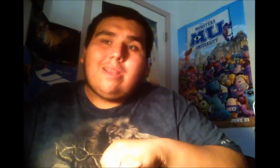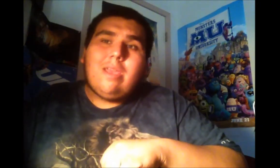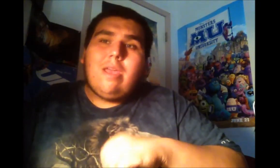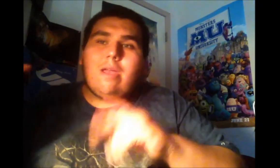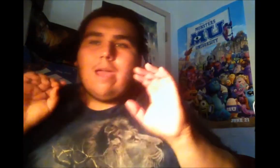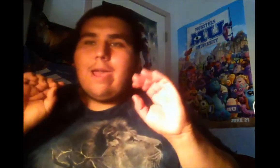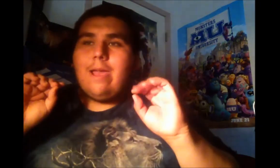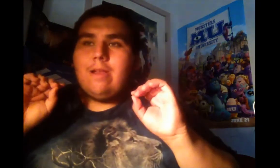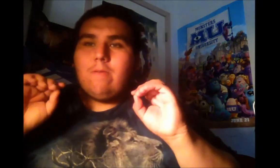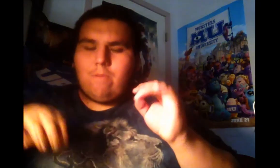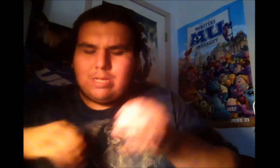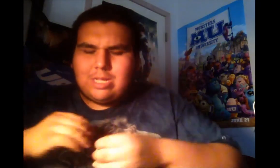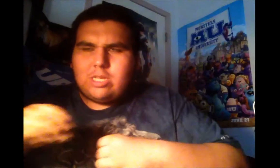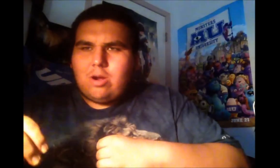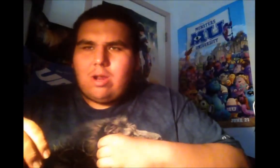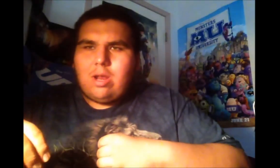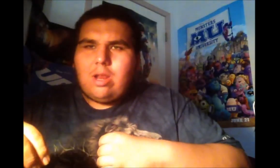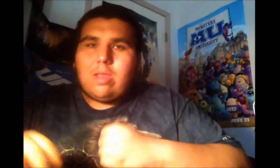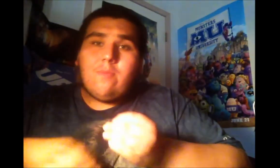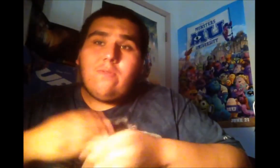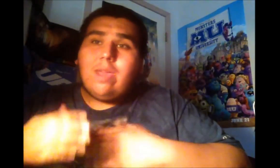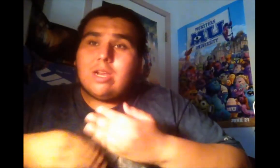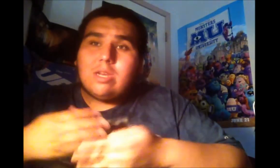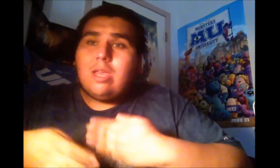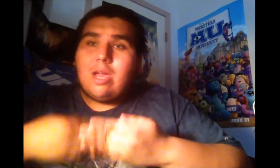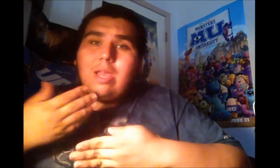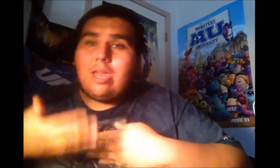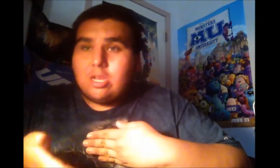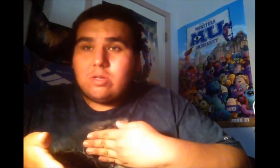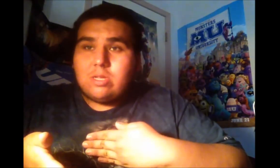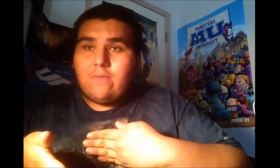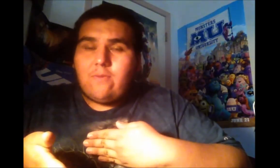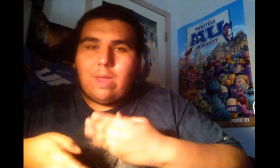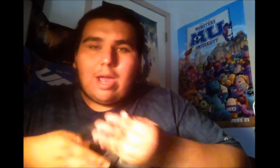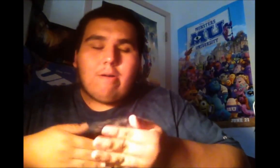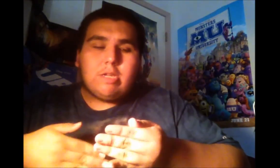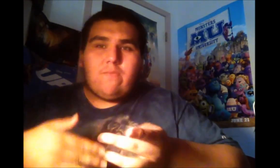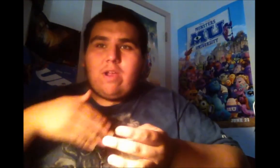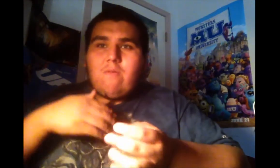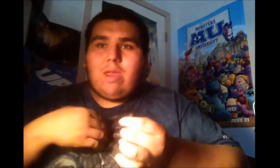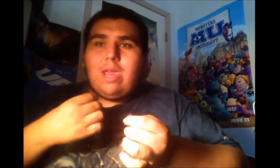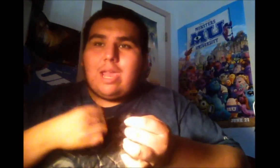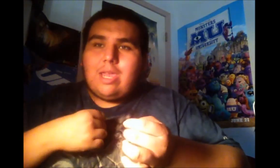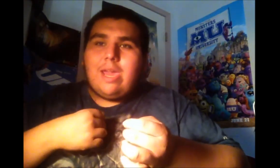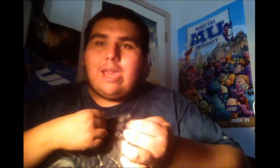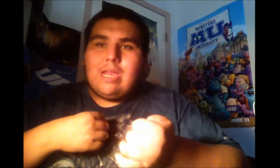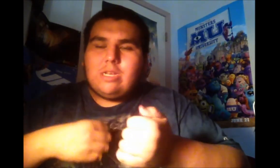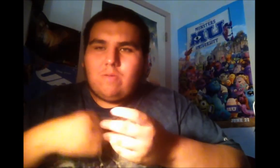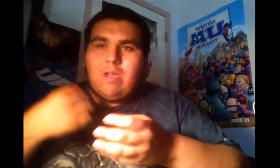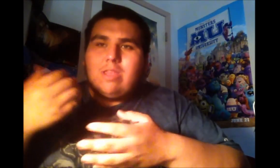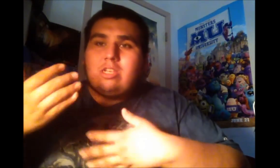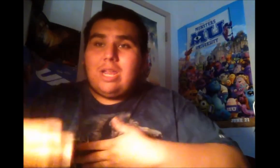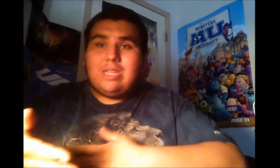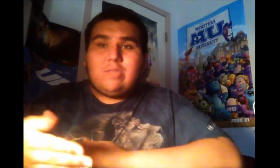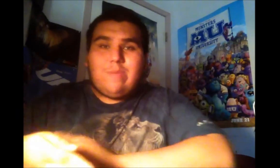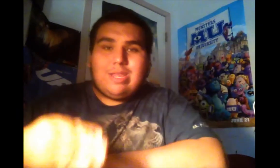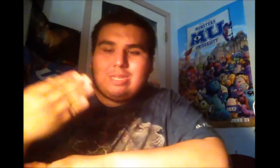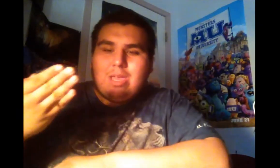And once that started, the movie actually got interesting for me. I was very engaged with Jaden Smith's